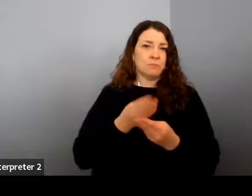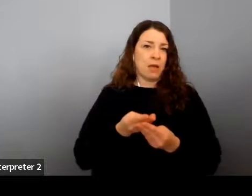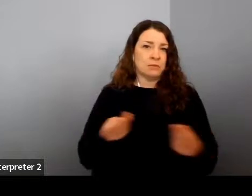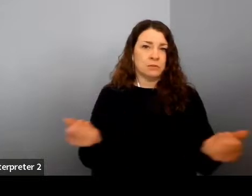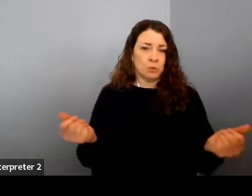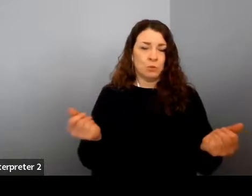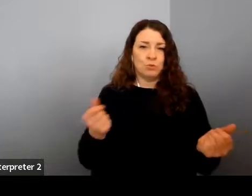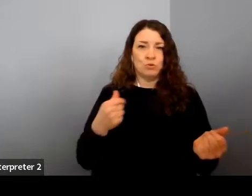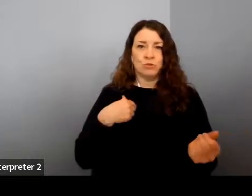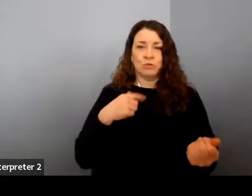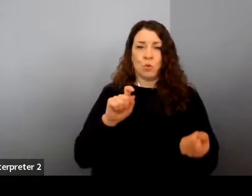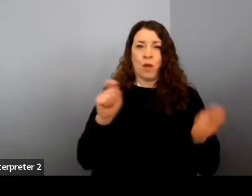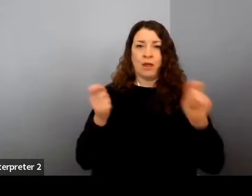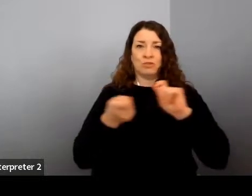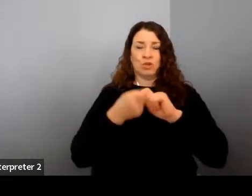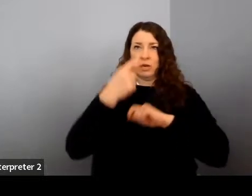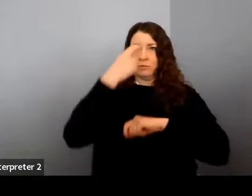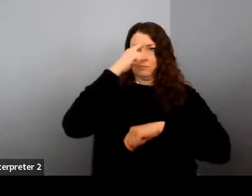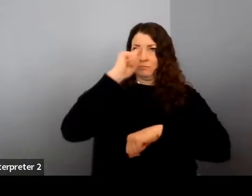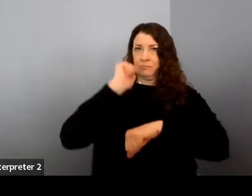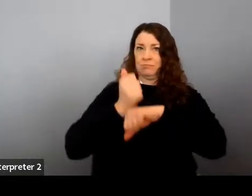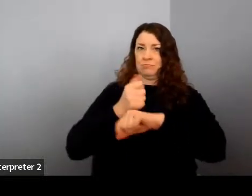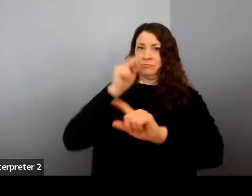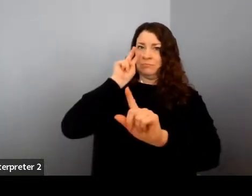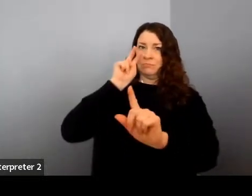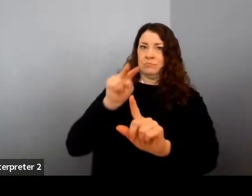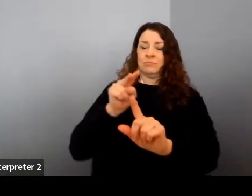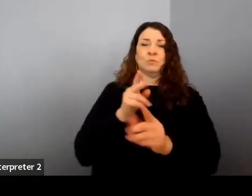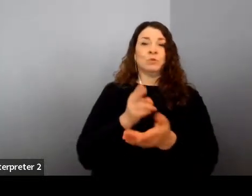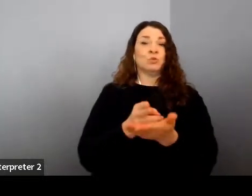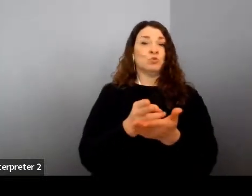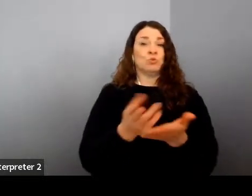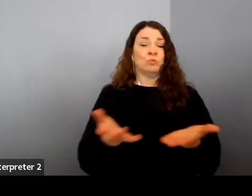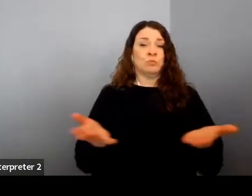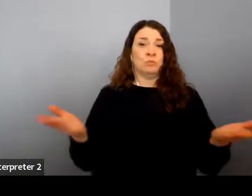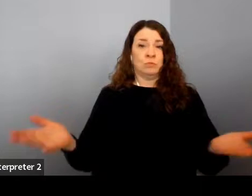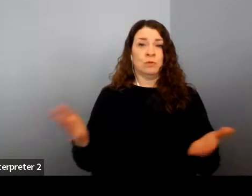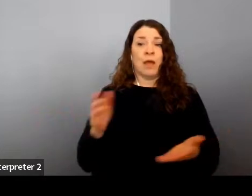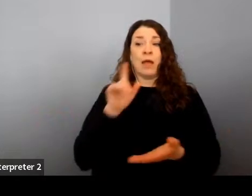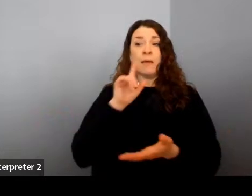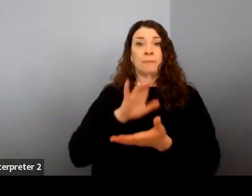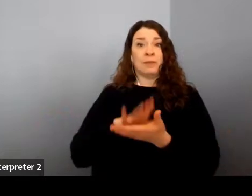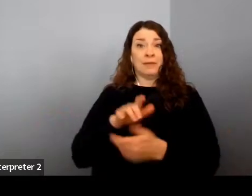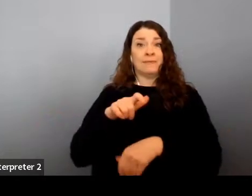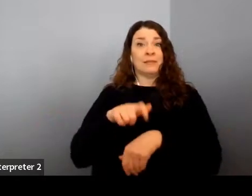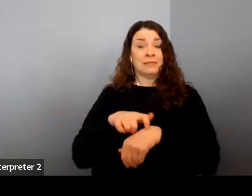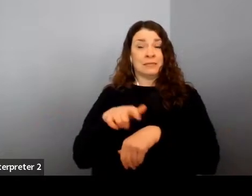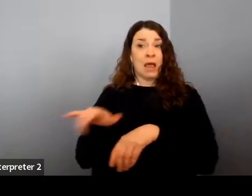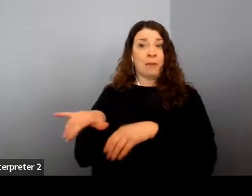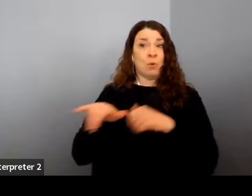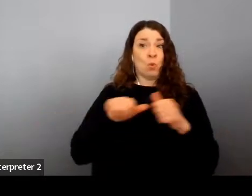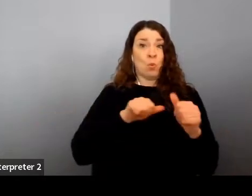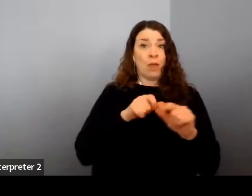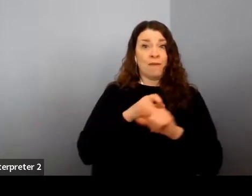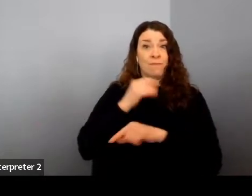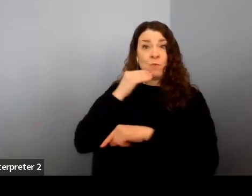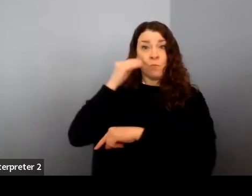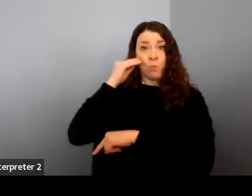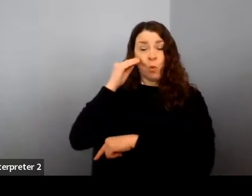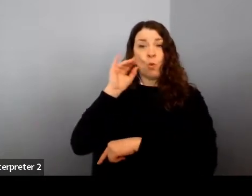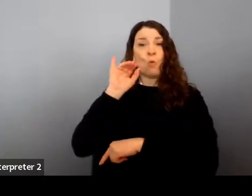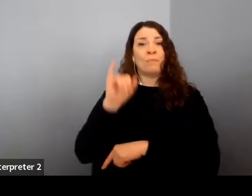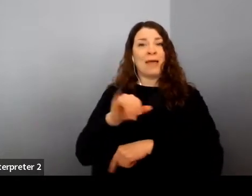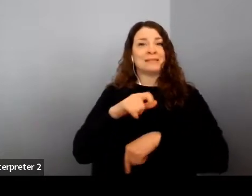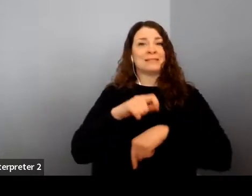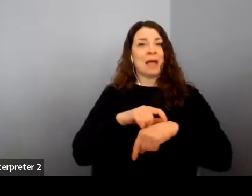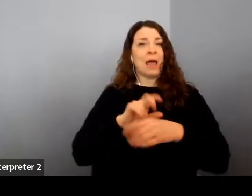mind as the truth, which was that I believe that time spent away from home is time spent invested in my family's